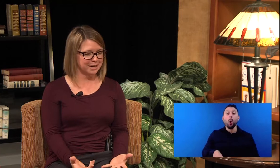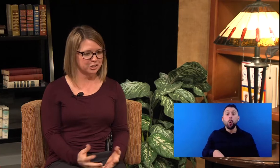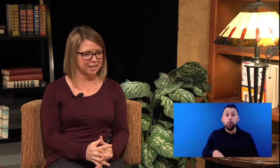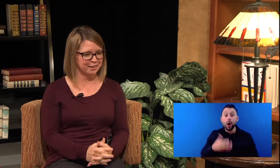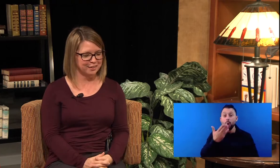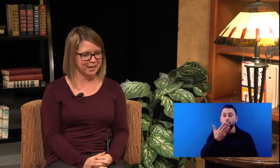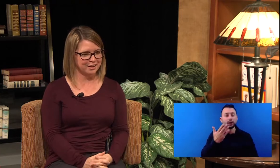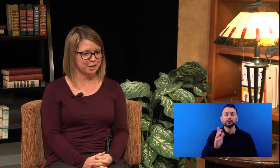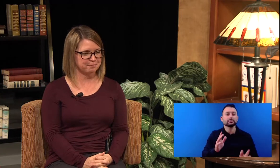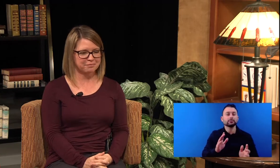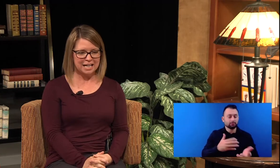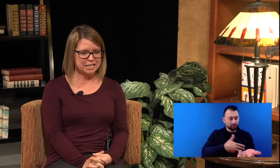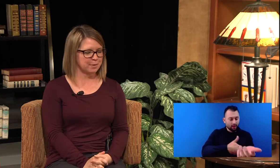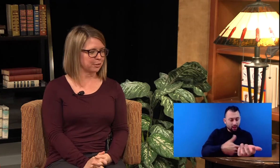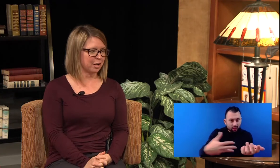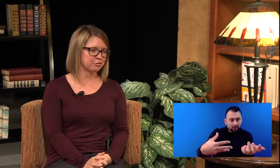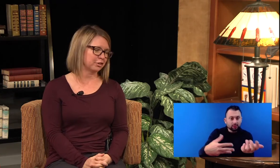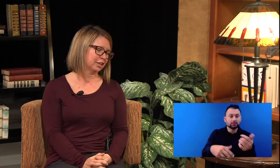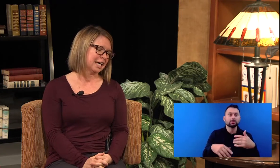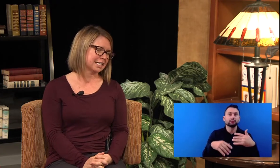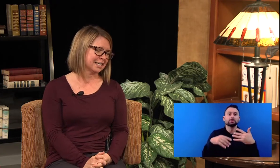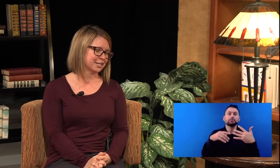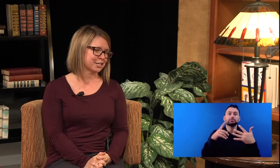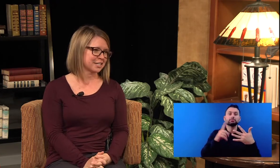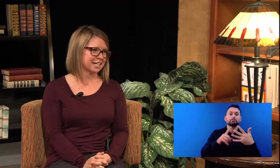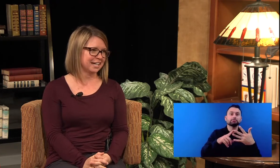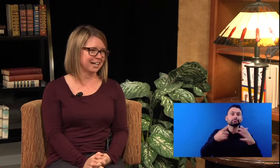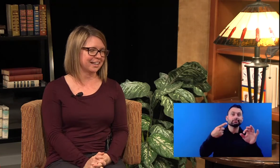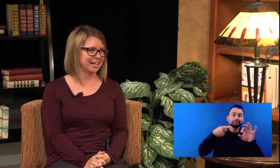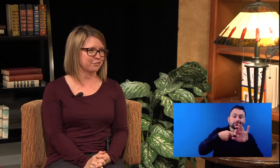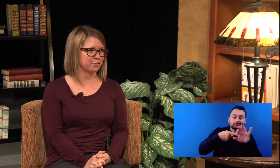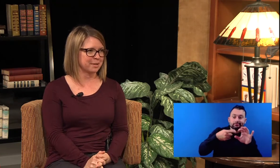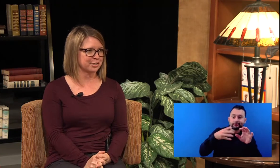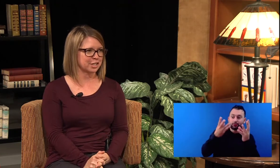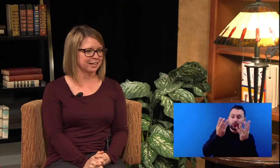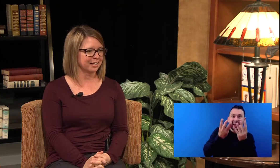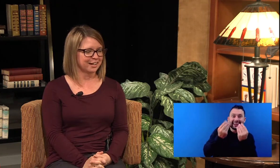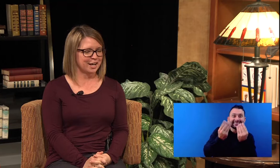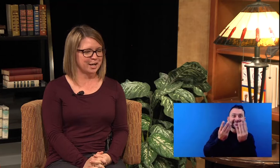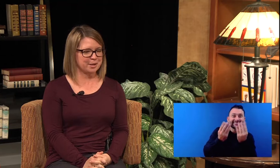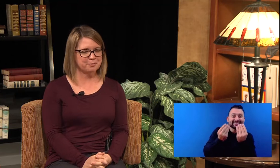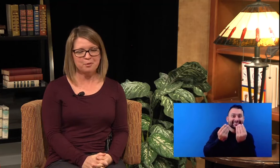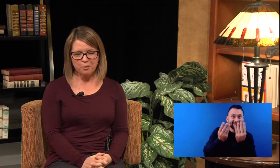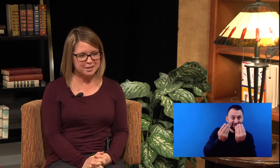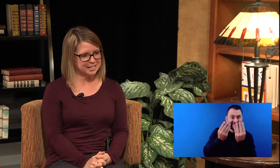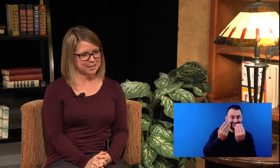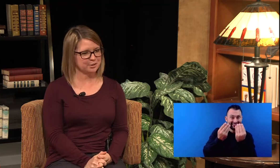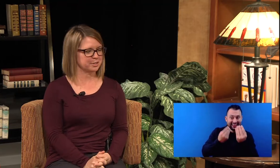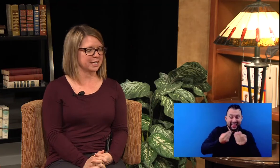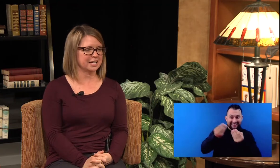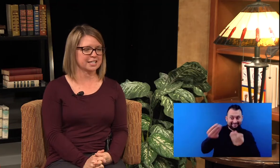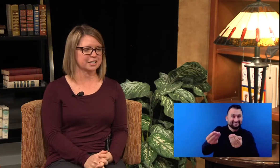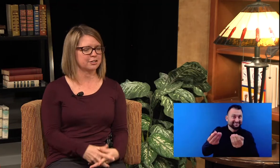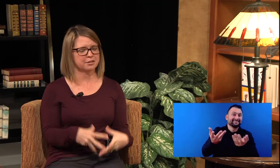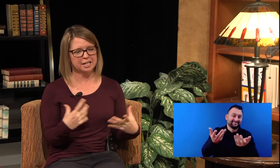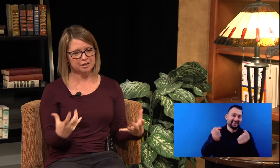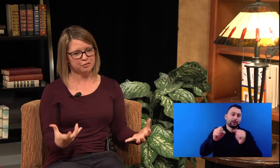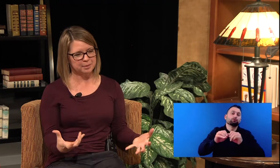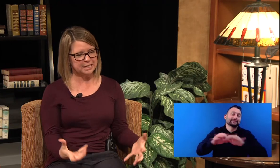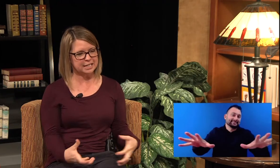that has been around for a lot of years. And that information was those things. Like you can get it from eating